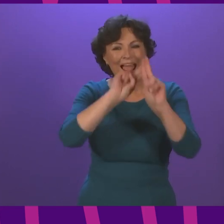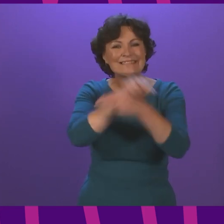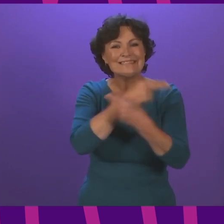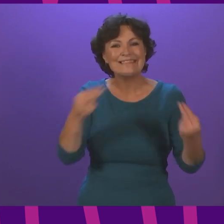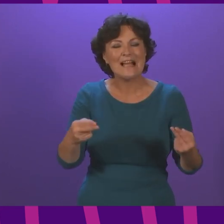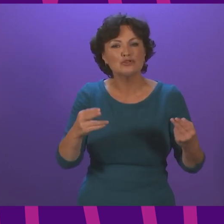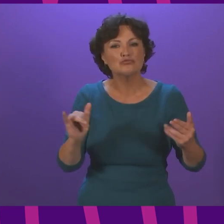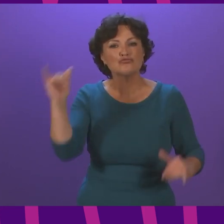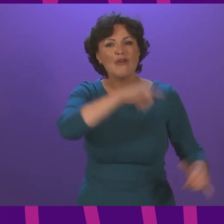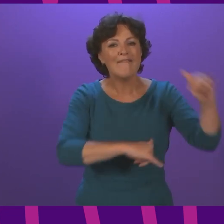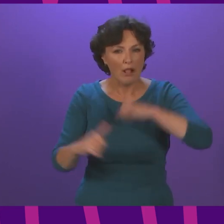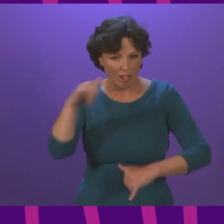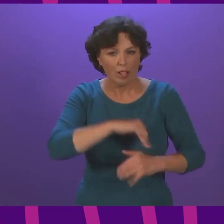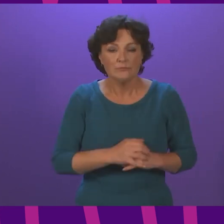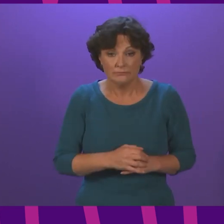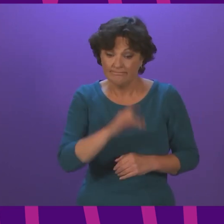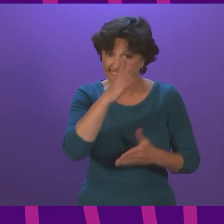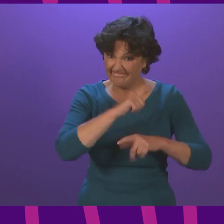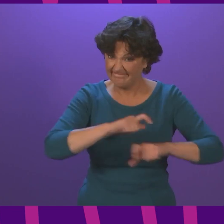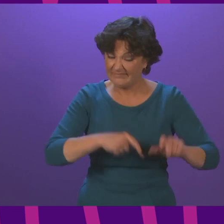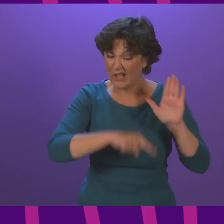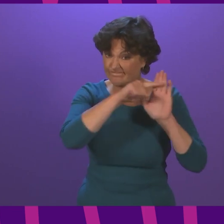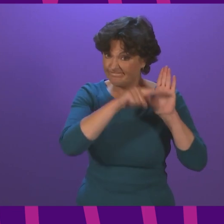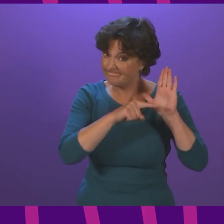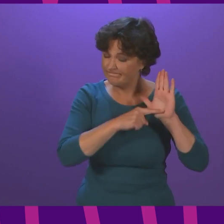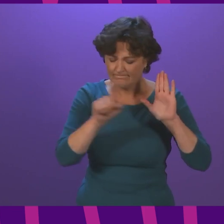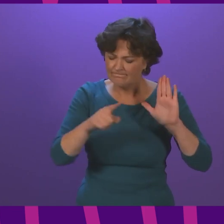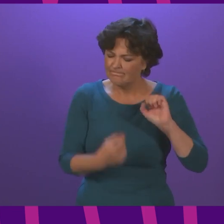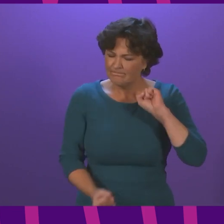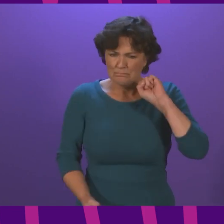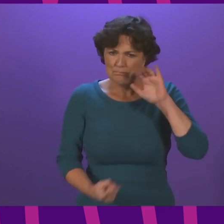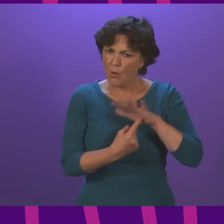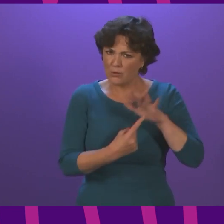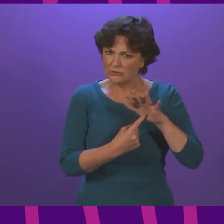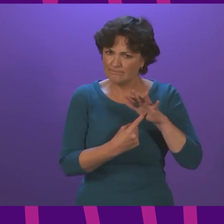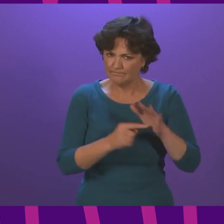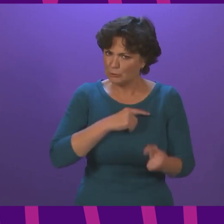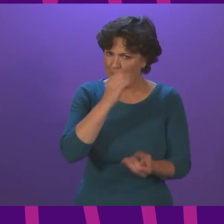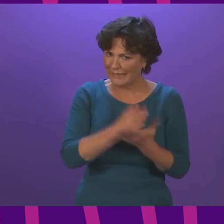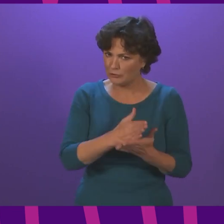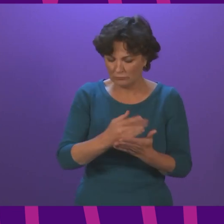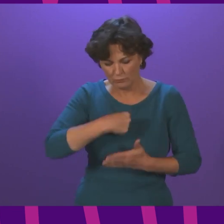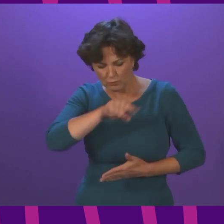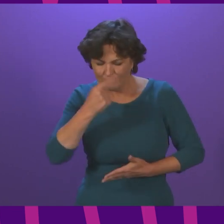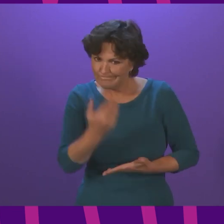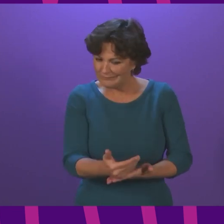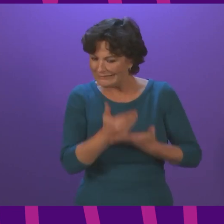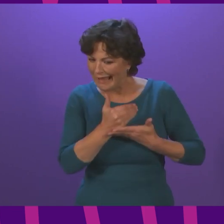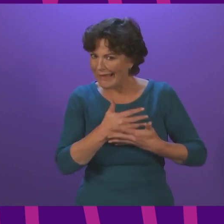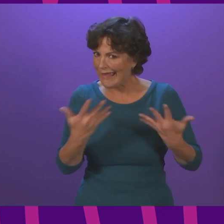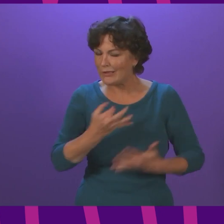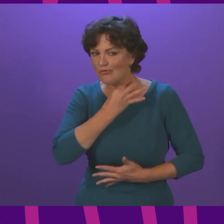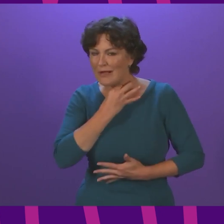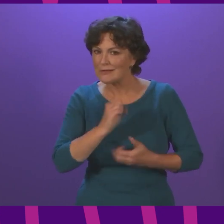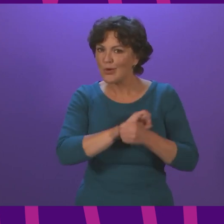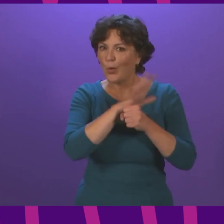travel restrictions will, of course, continue to be an important baseline measure to protect against COVID. They